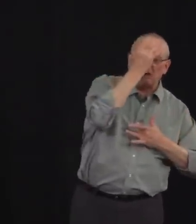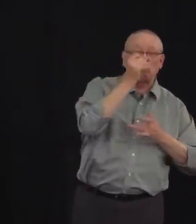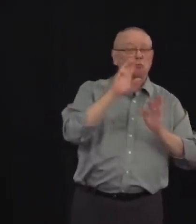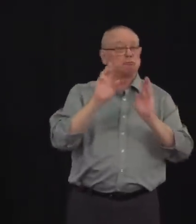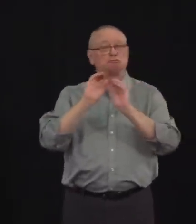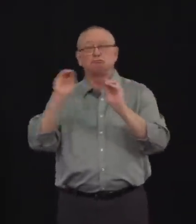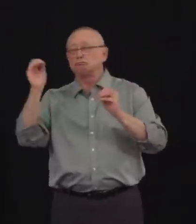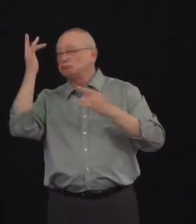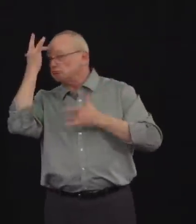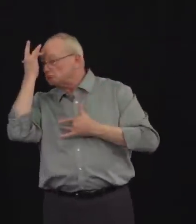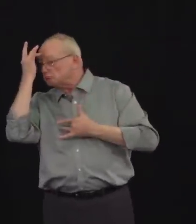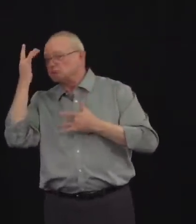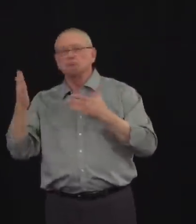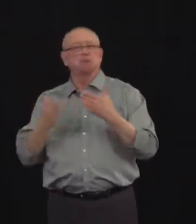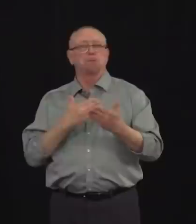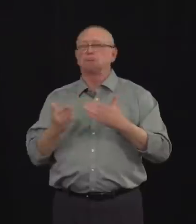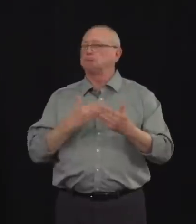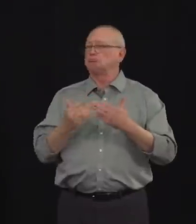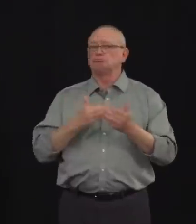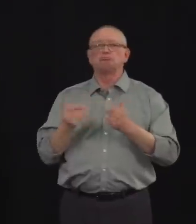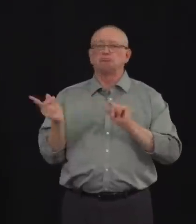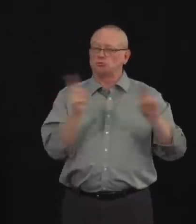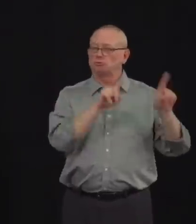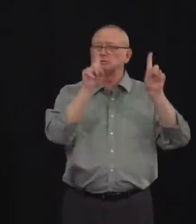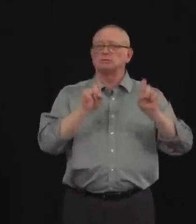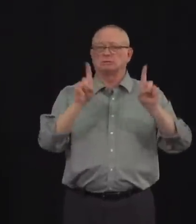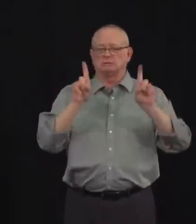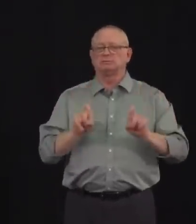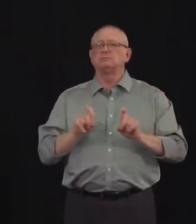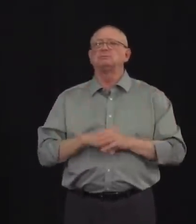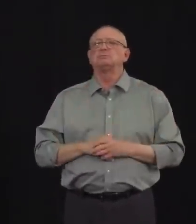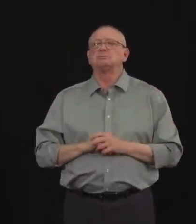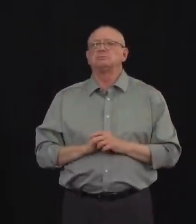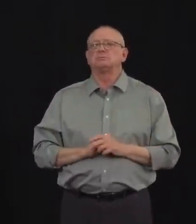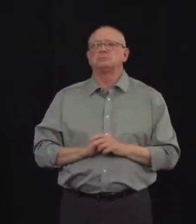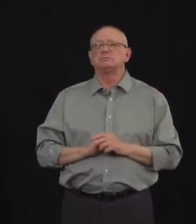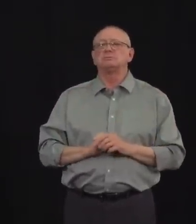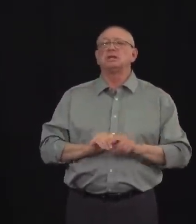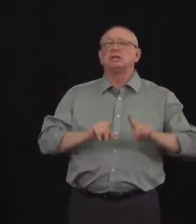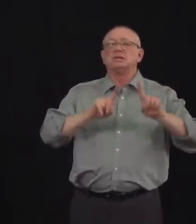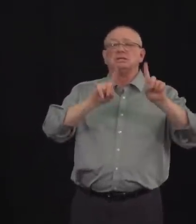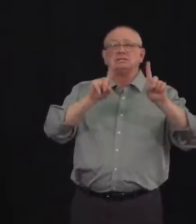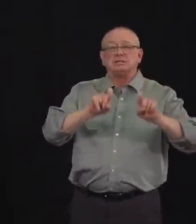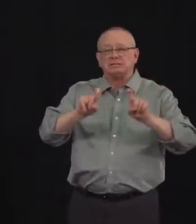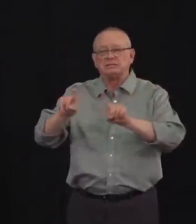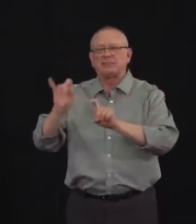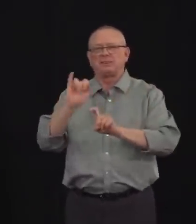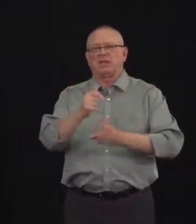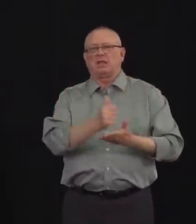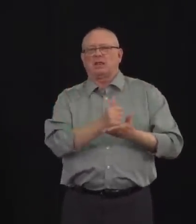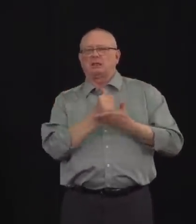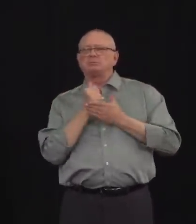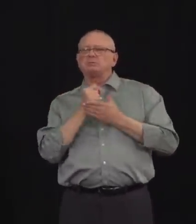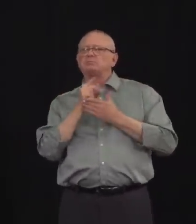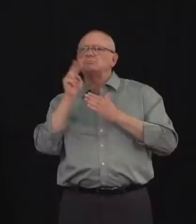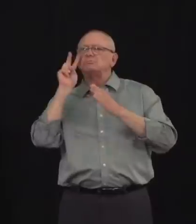help provide data to further understand the impacts of moving to Stage 2 of Alberta's relaunch strategy.